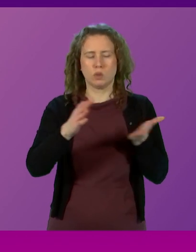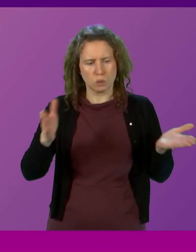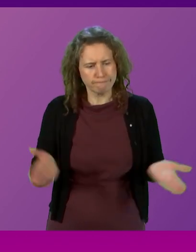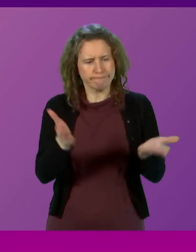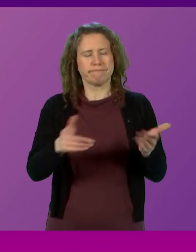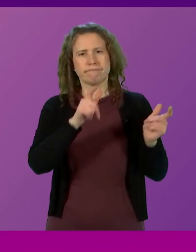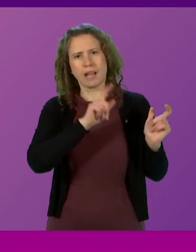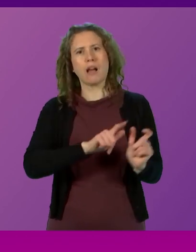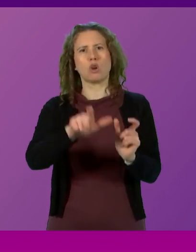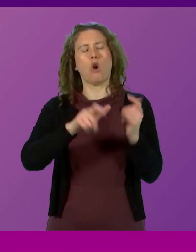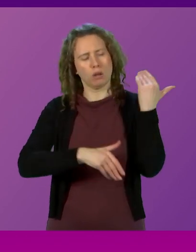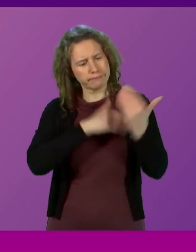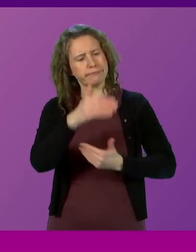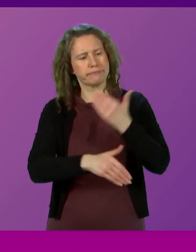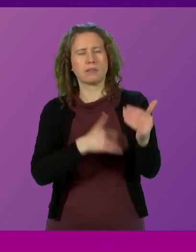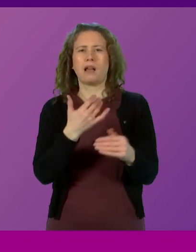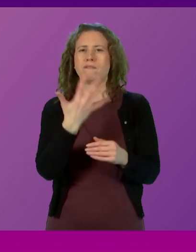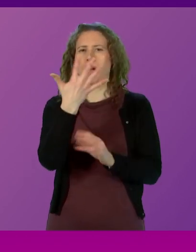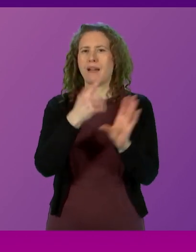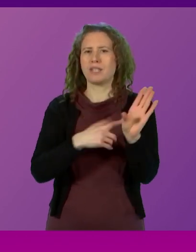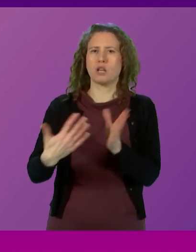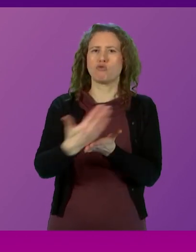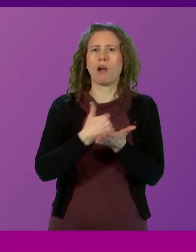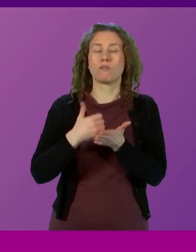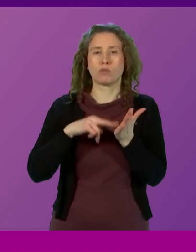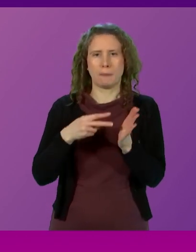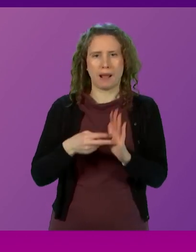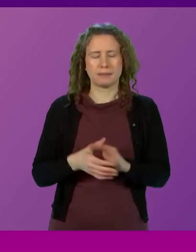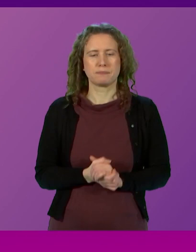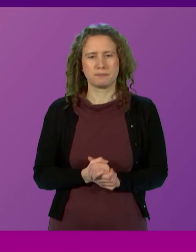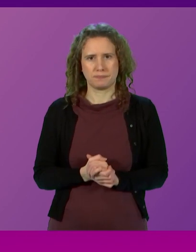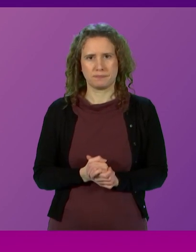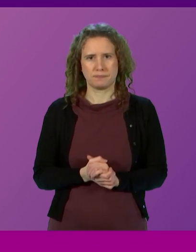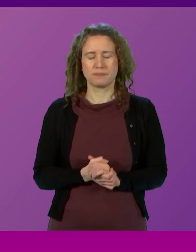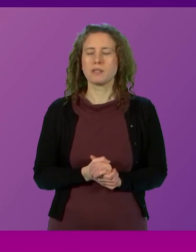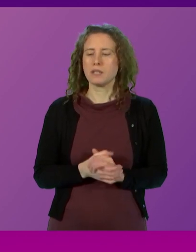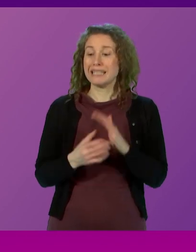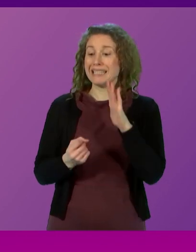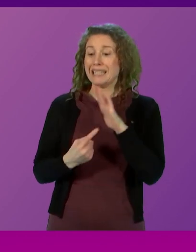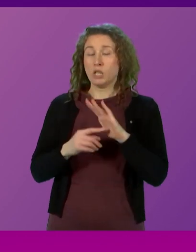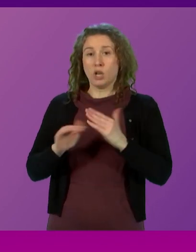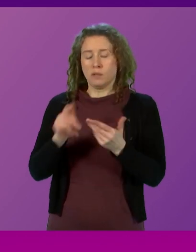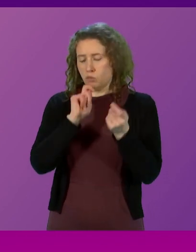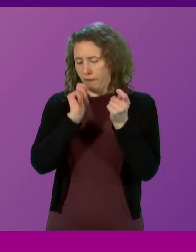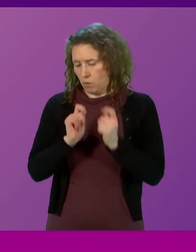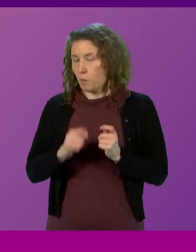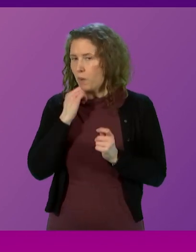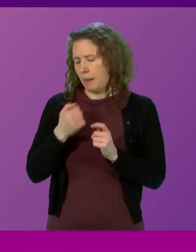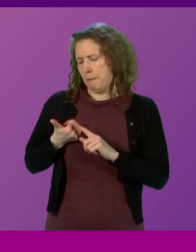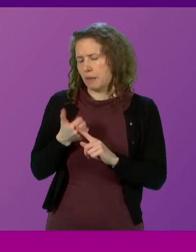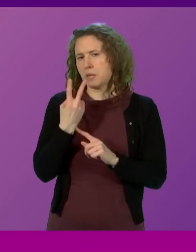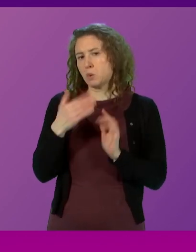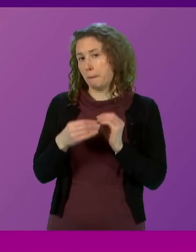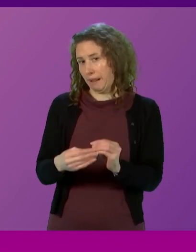drive forward the five-year recovery plan. The reform of key services will continue backed by £2 billion